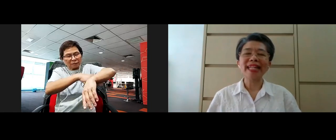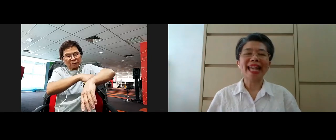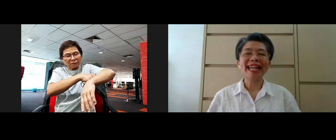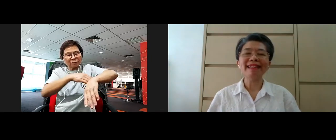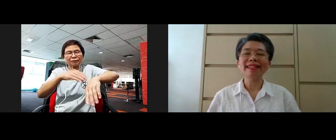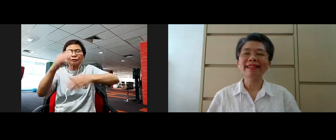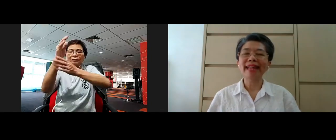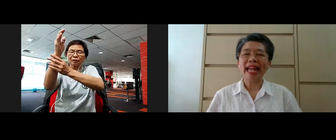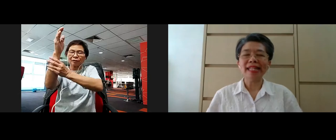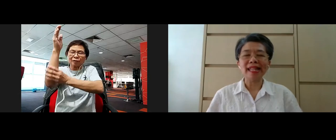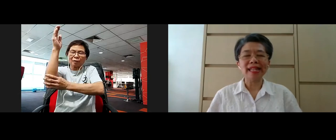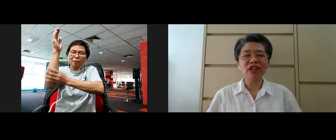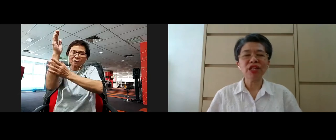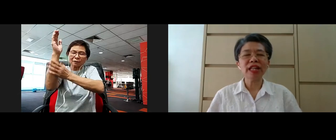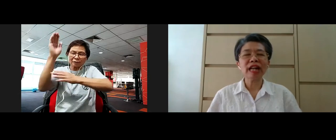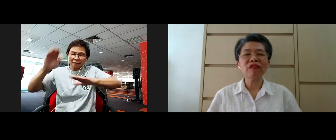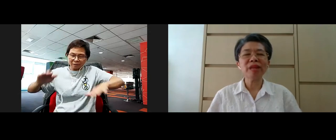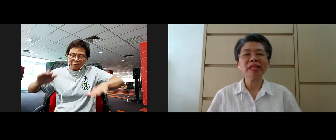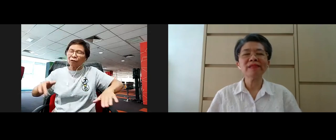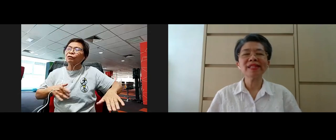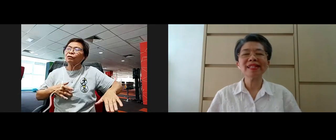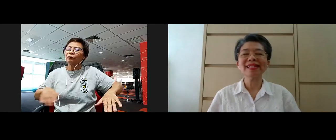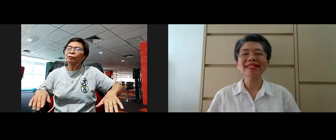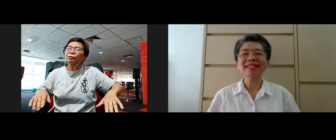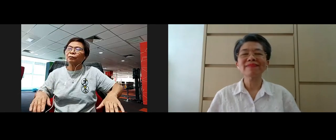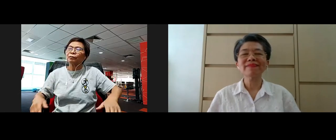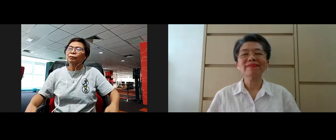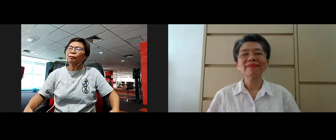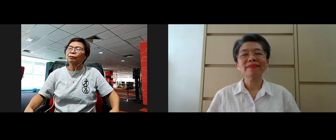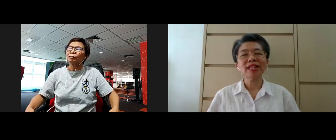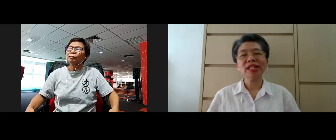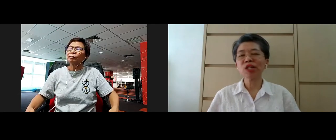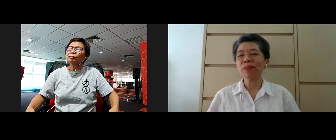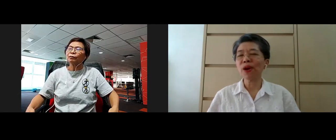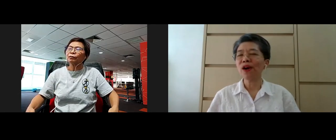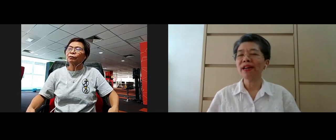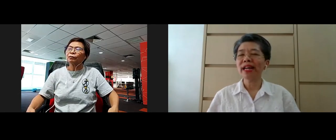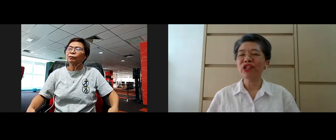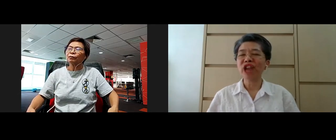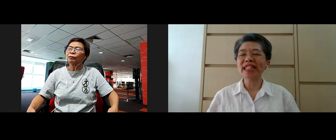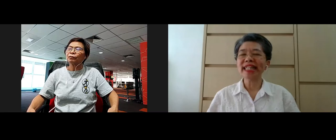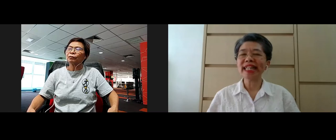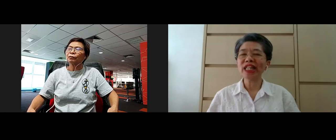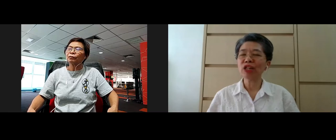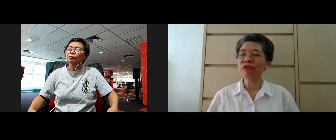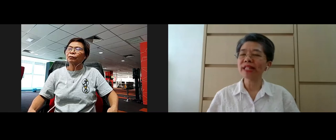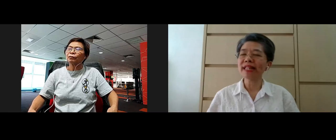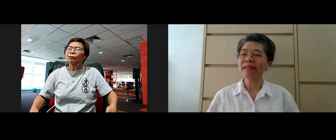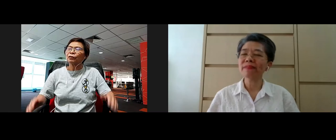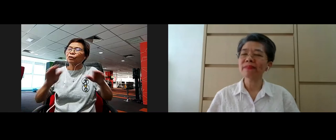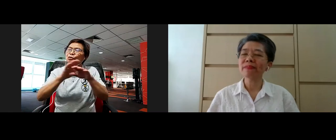Again, any sensation at the calf muscles? Just explore gently,